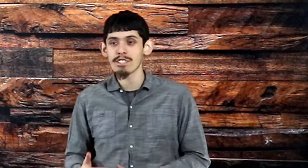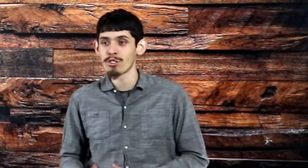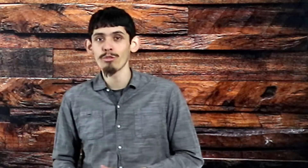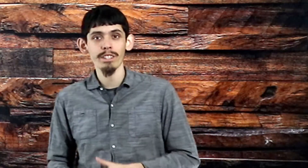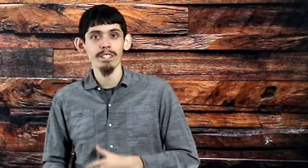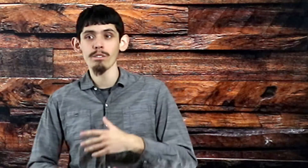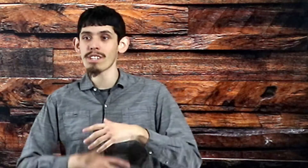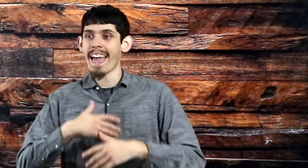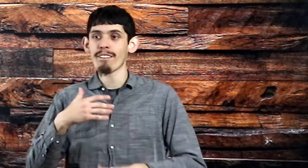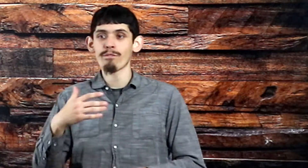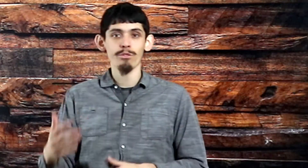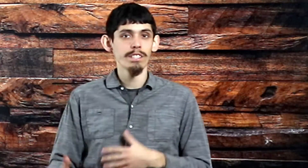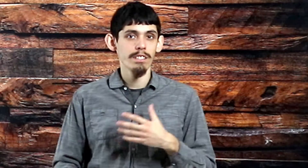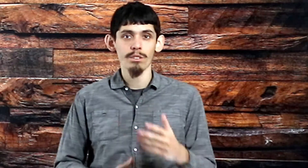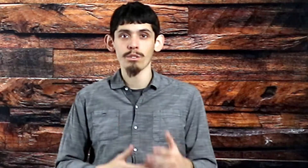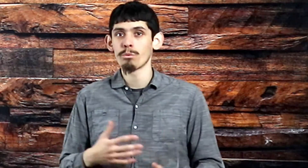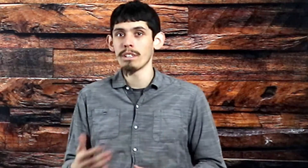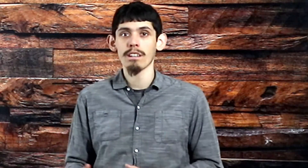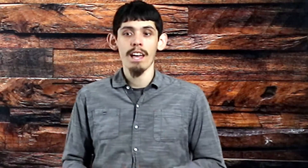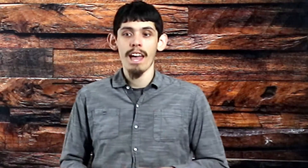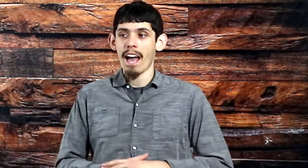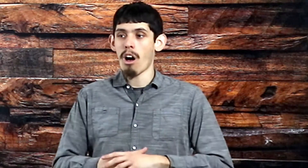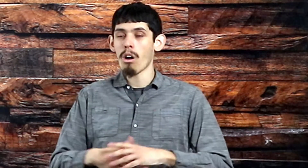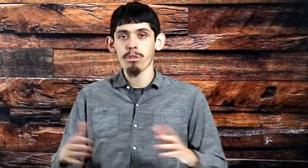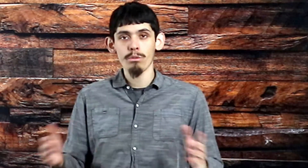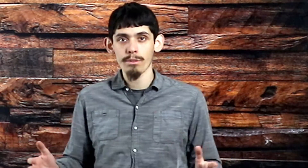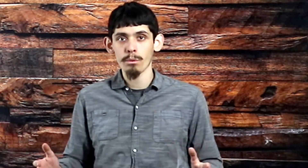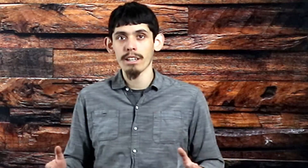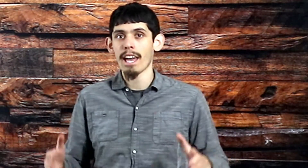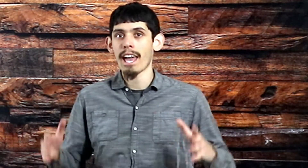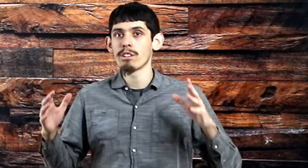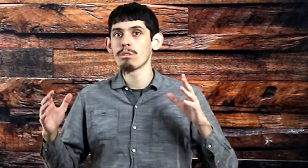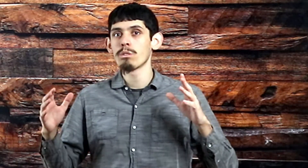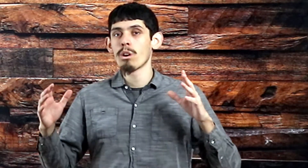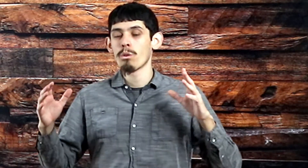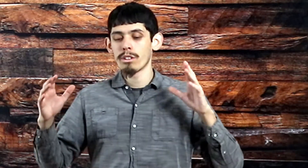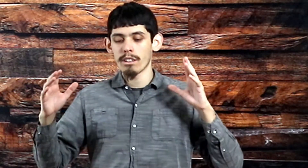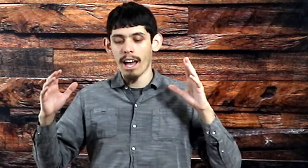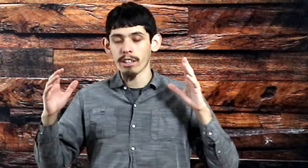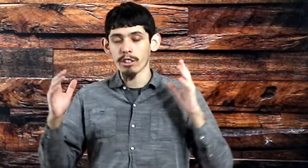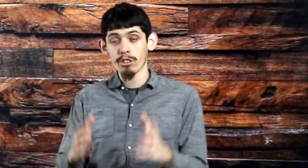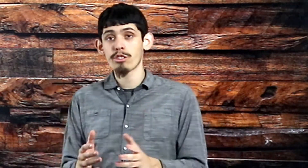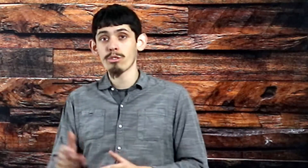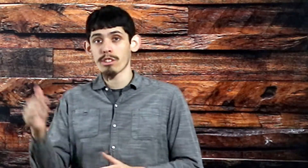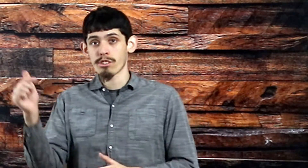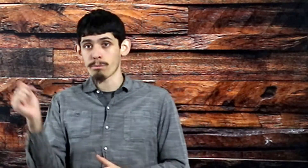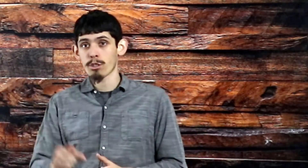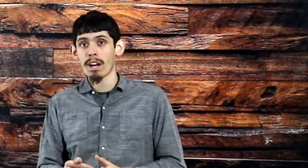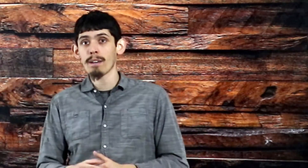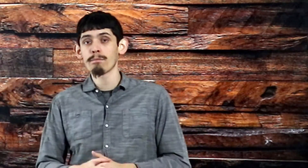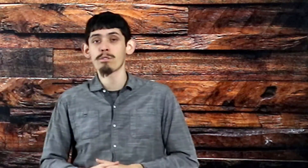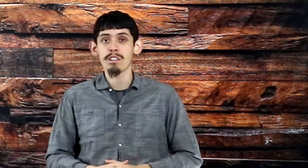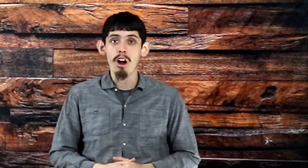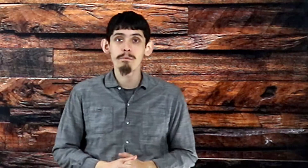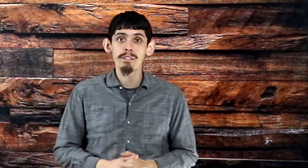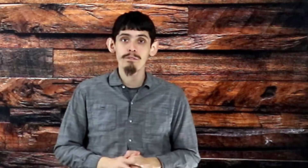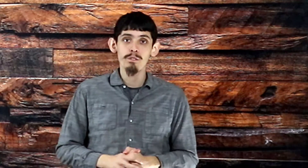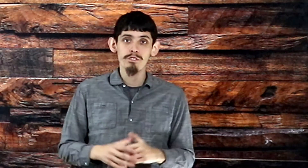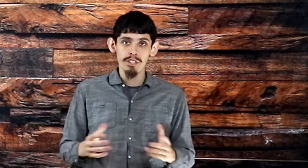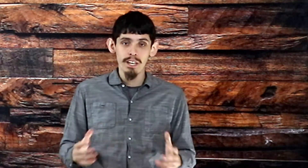new videos every single week, all throughout the week, and I encourage you to subscribe to the Army of Youth channel,